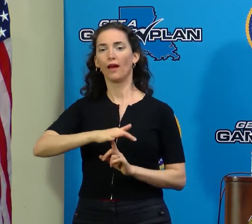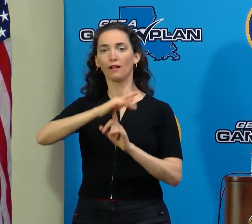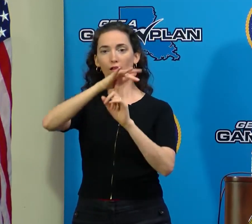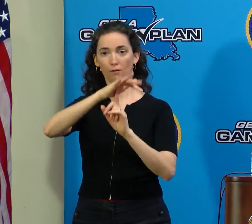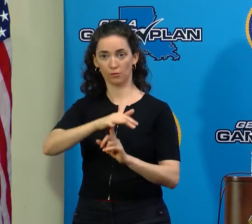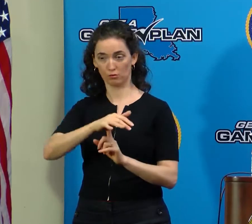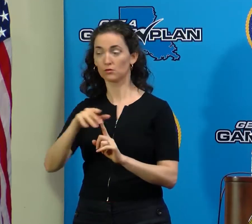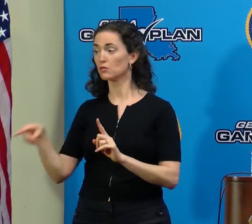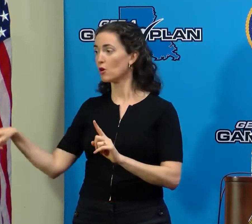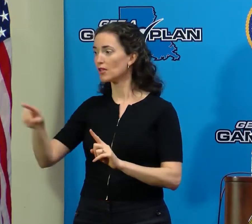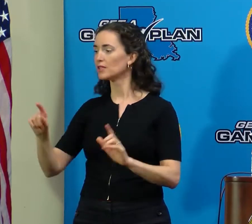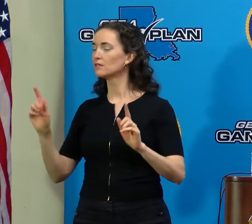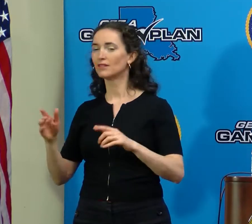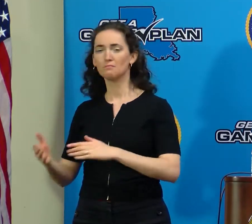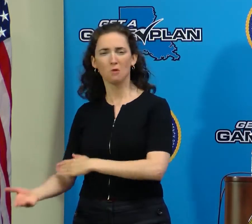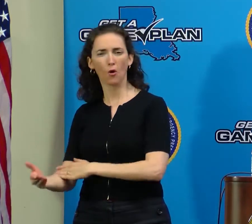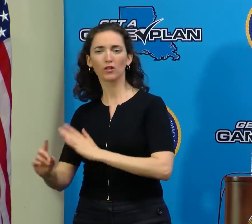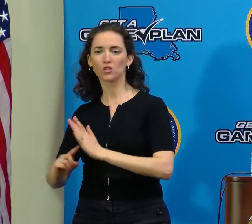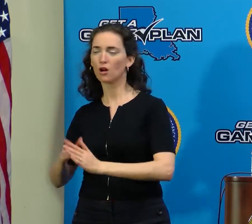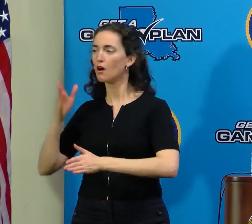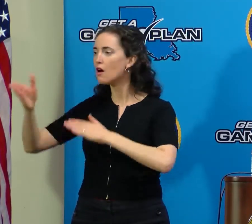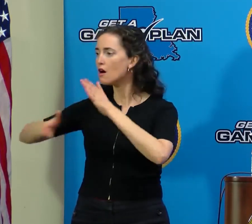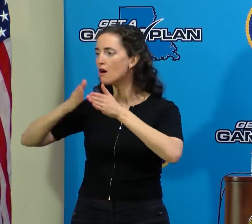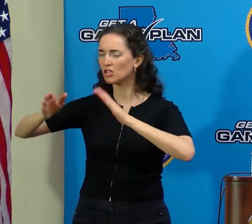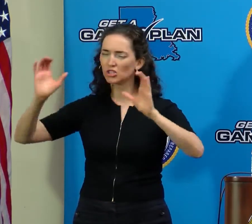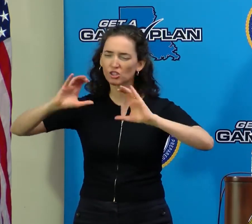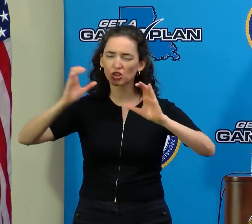since very early this morning.